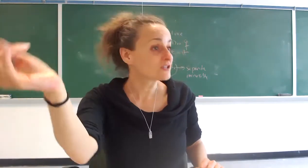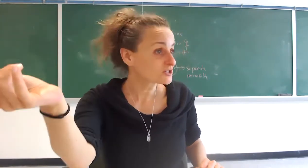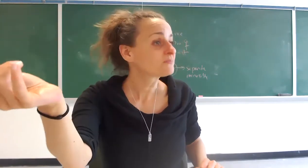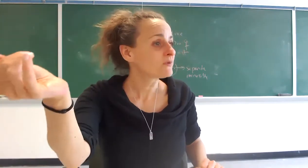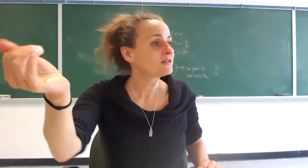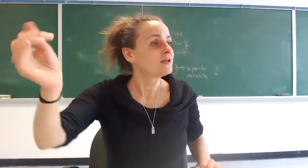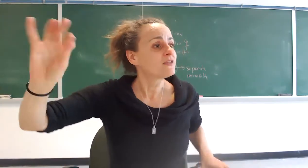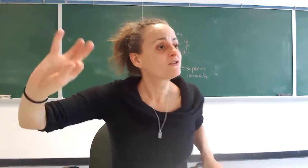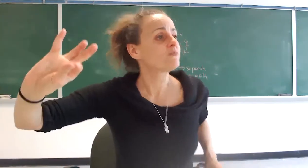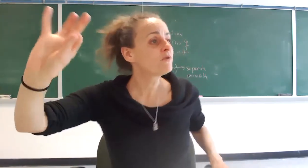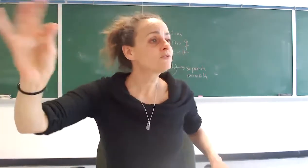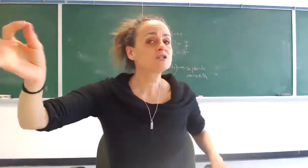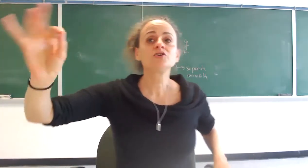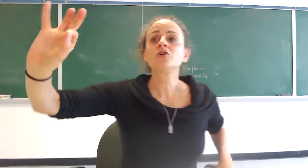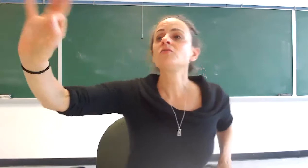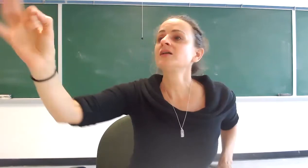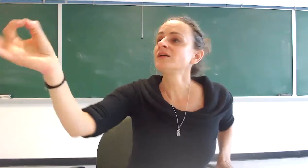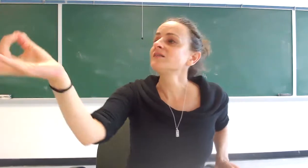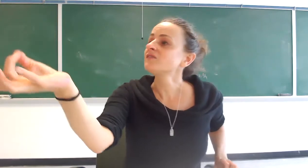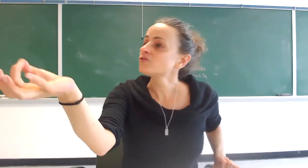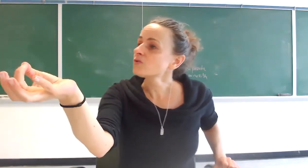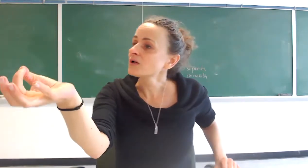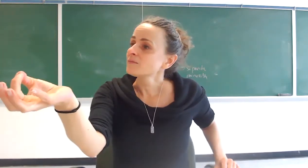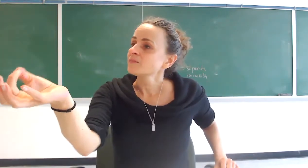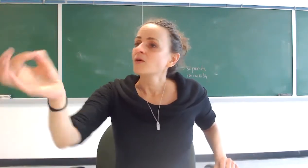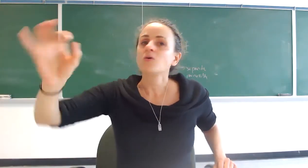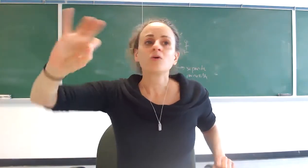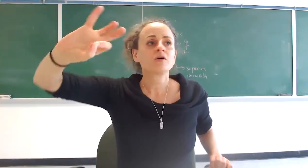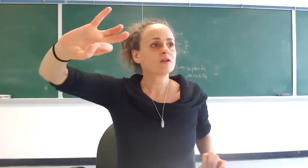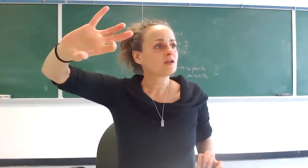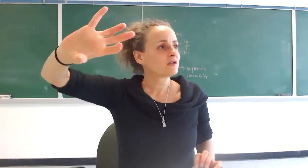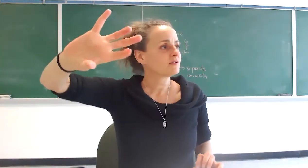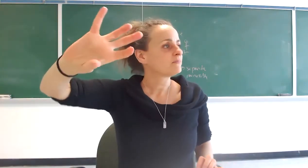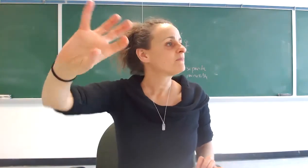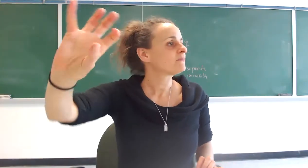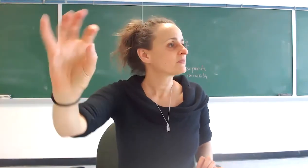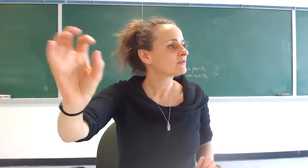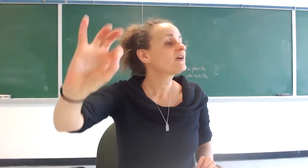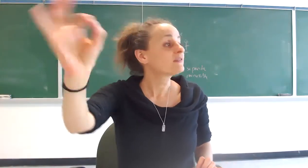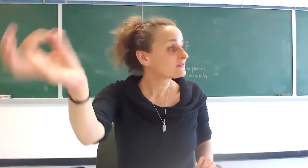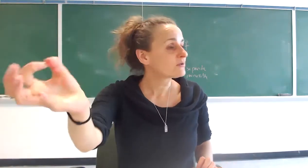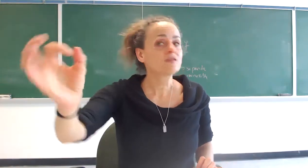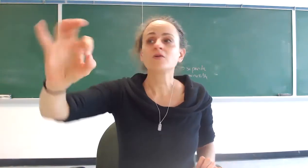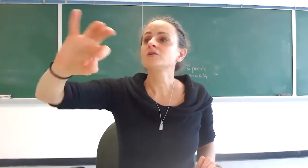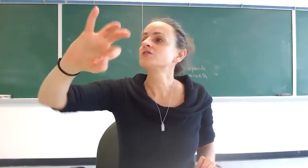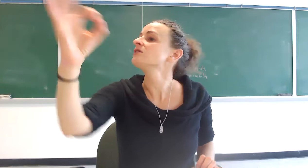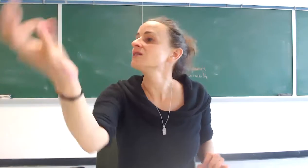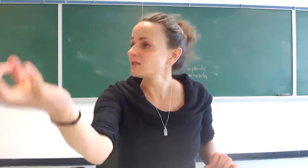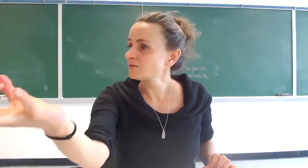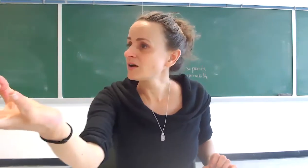right there is a point which no one can destroy or uh taint right or dirty right